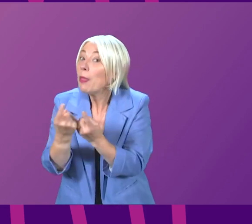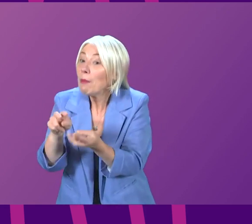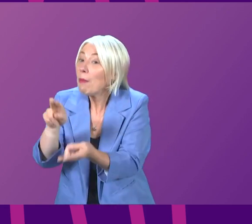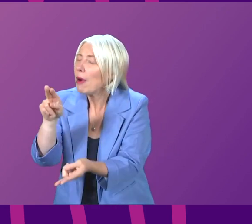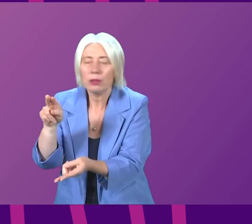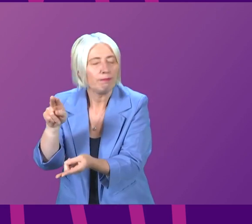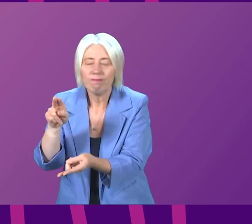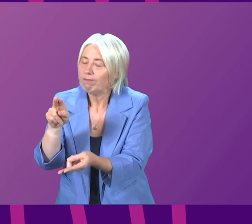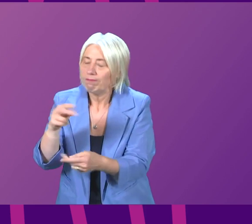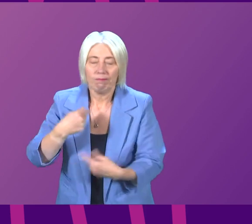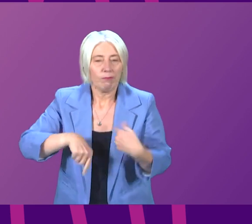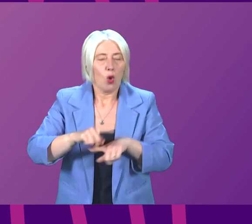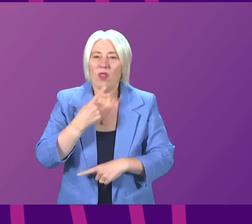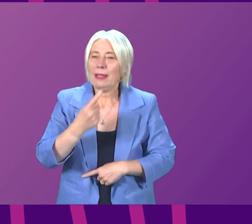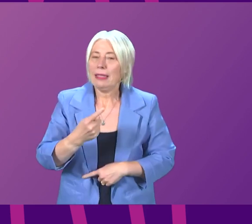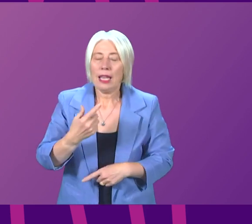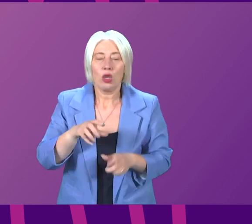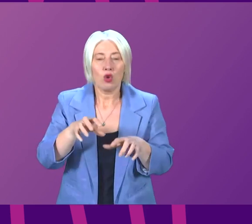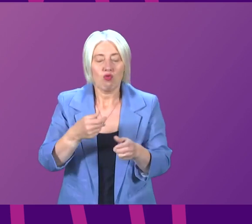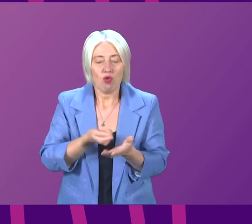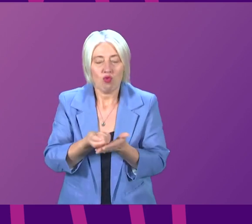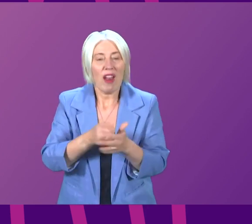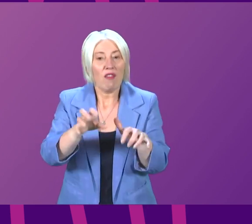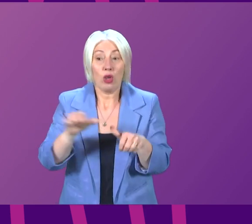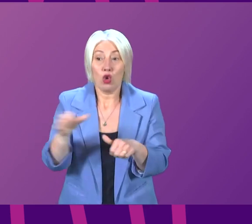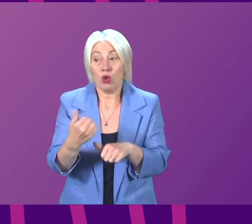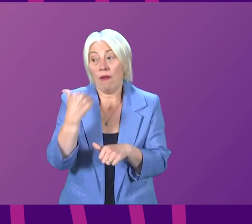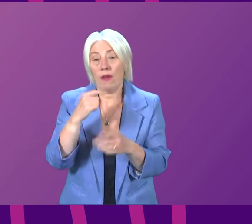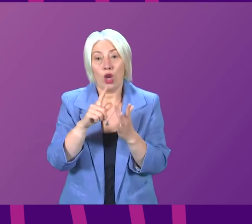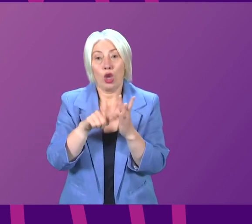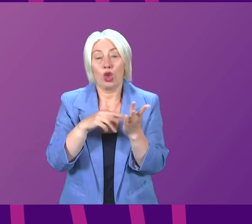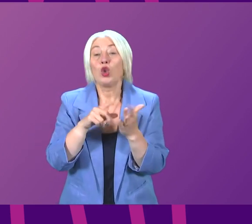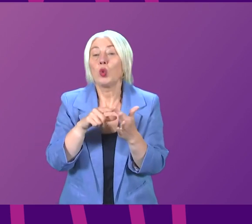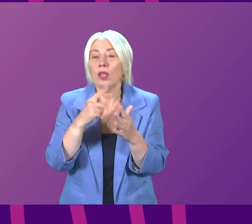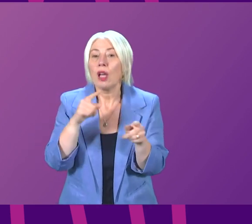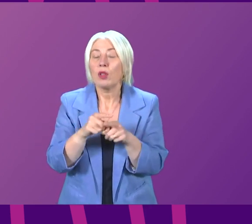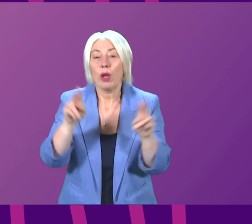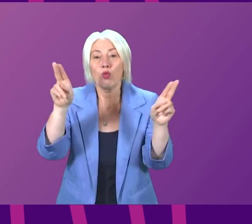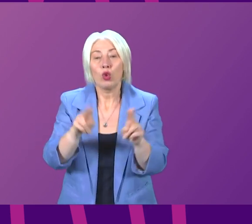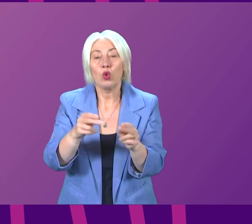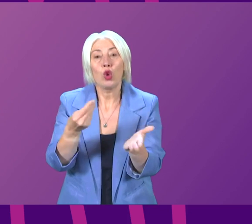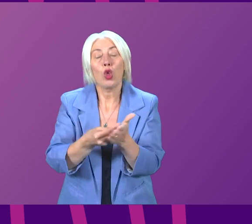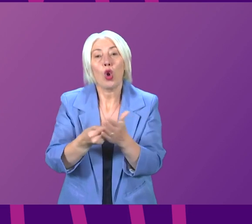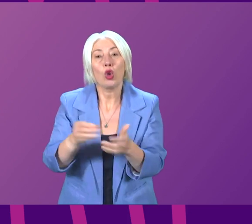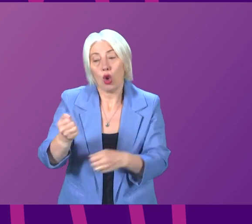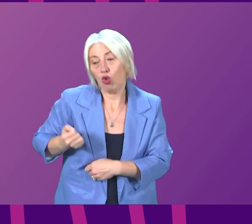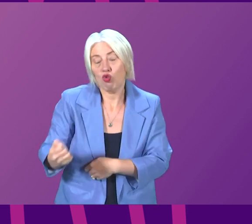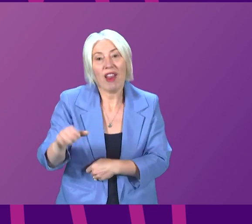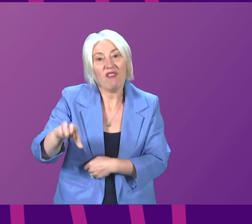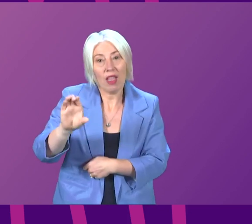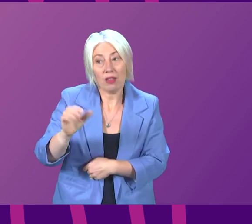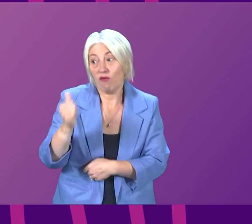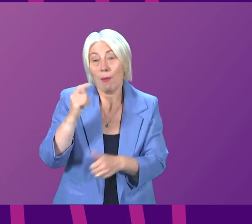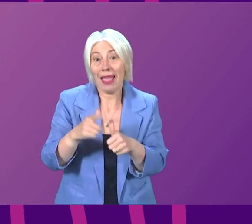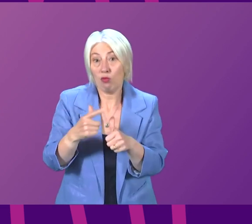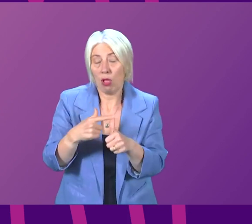rising. We have been calling for a rent freeze since June. But we have also been calling for a reduction in railfares since April. In